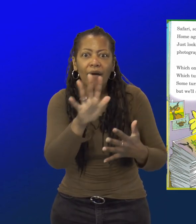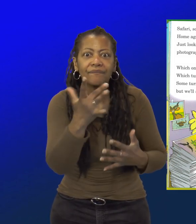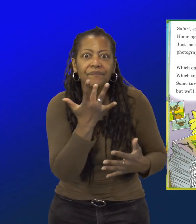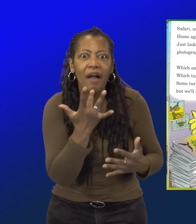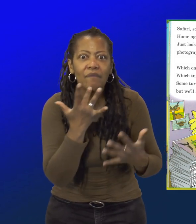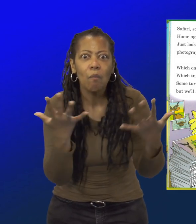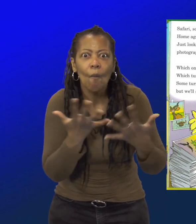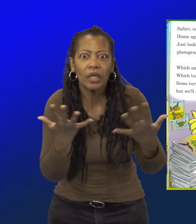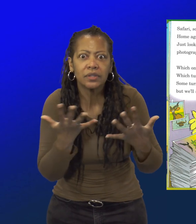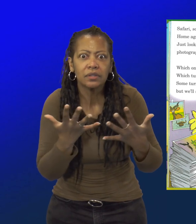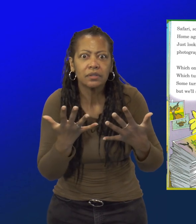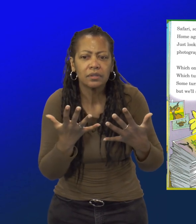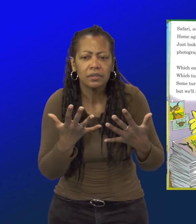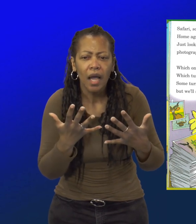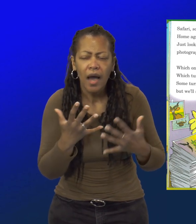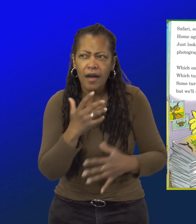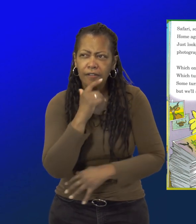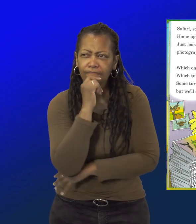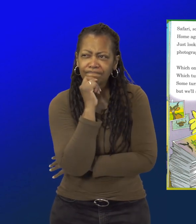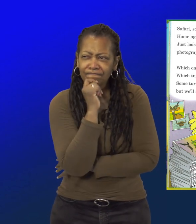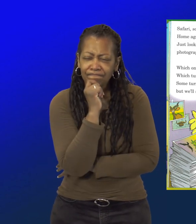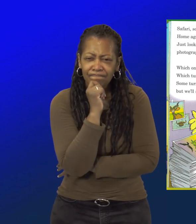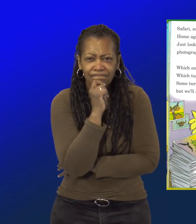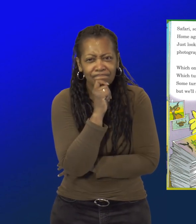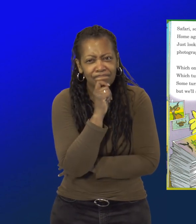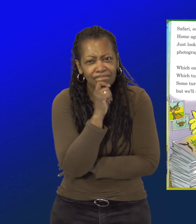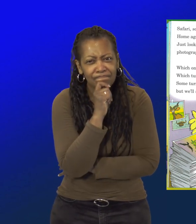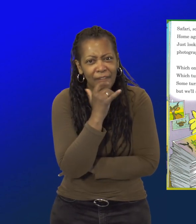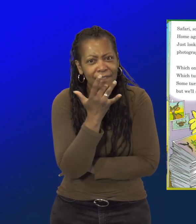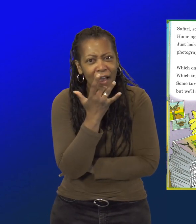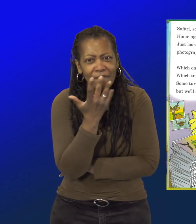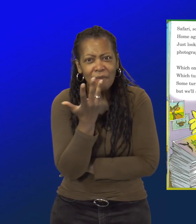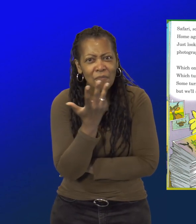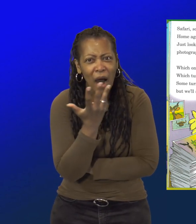My number one favorite? Oh, take a wild guess.